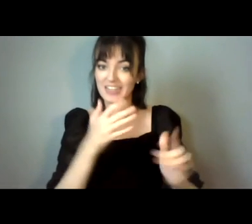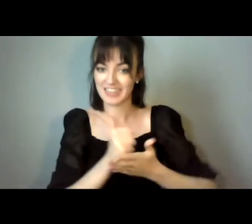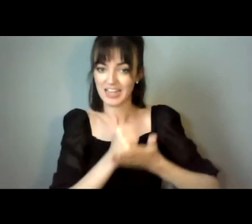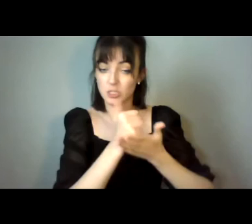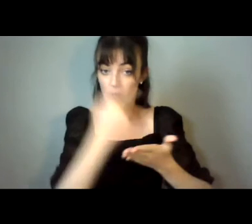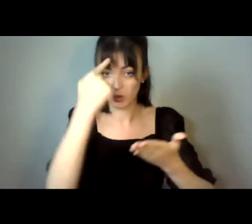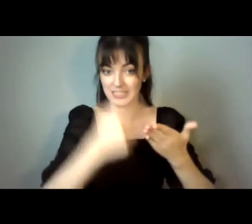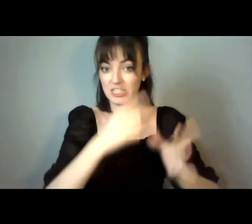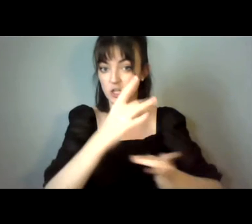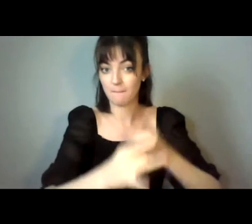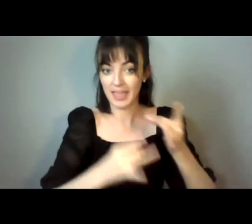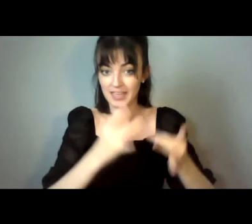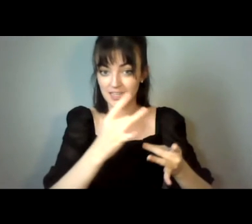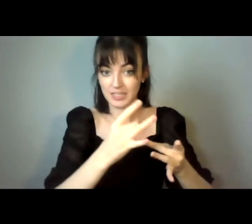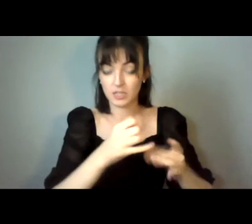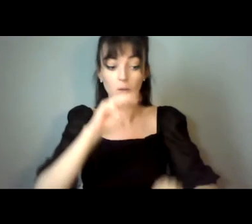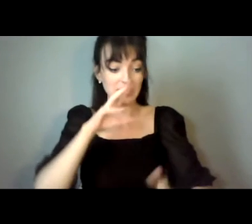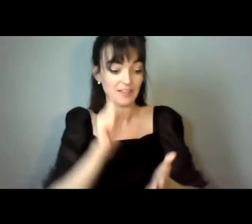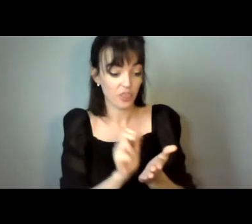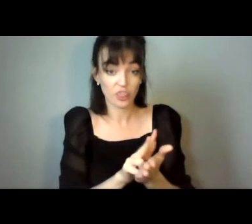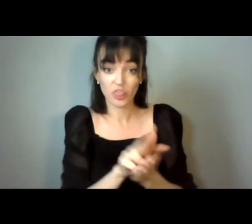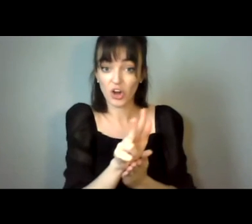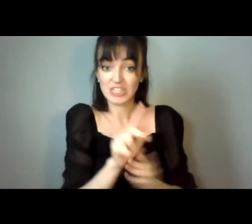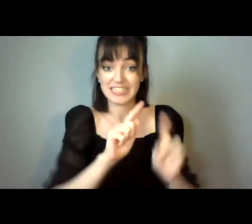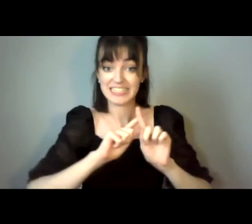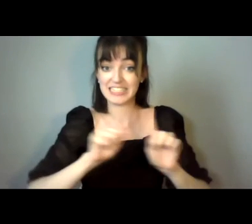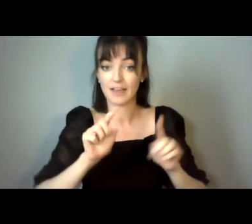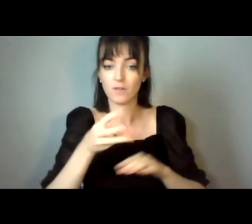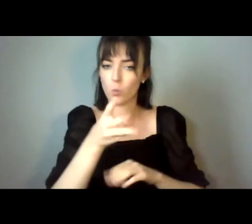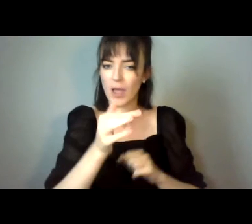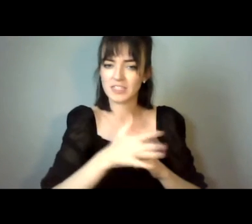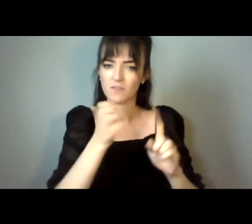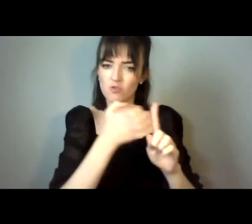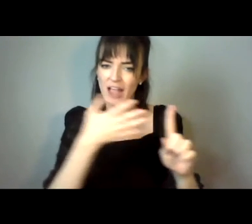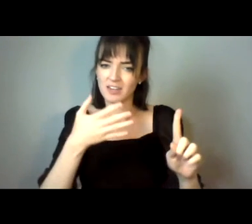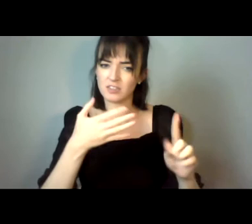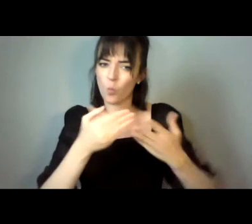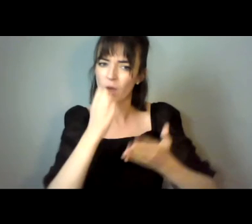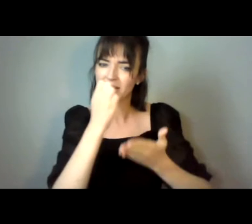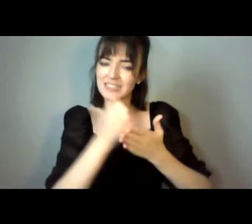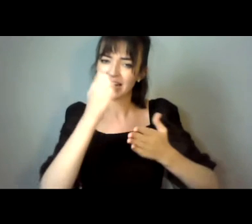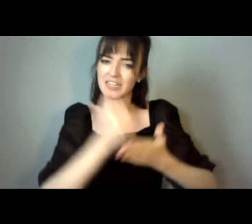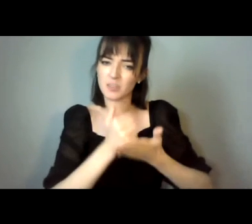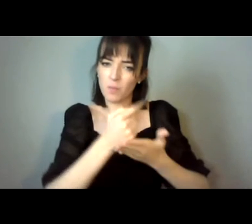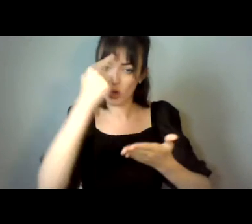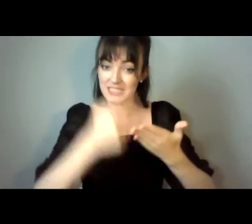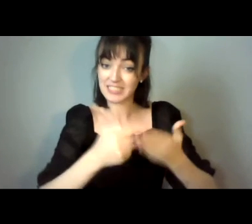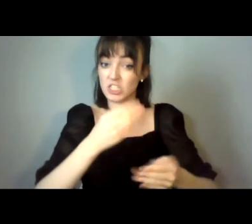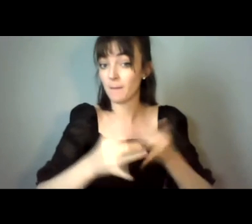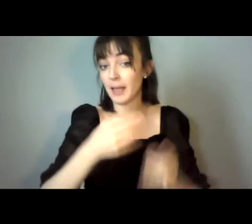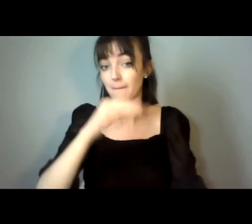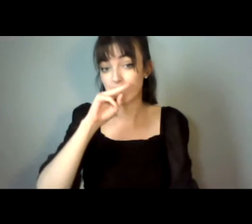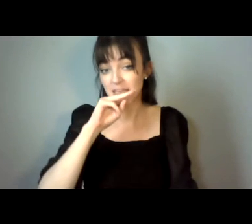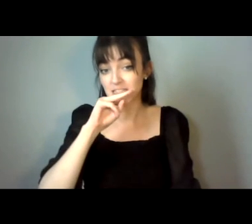we have 13 different ways of recognizing what supported decision-making is and what it can be.